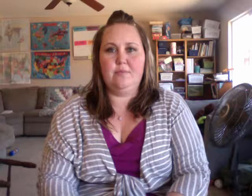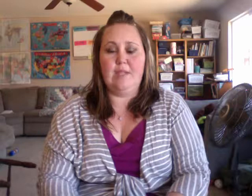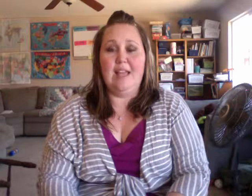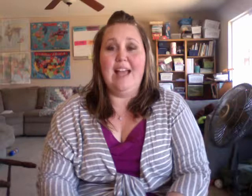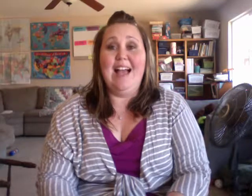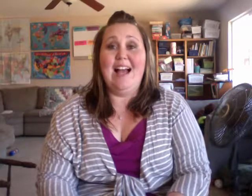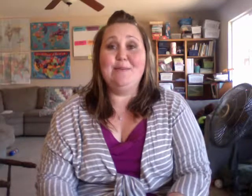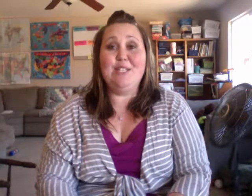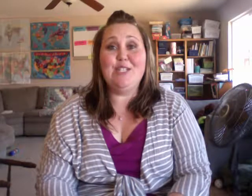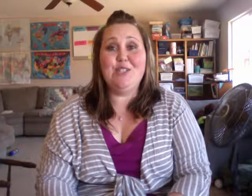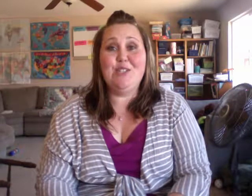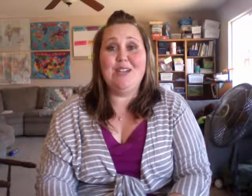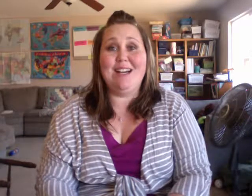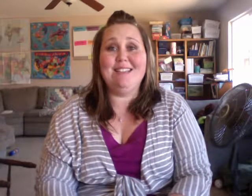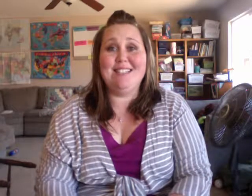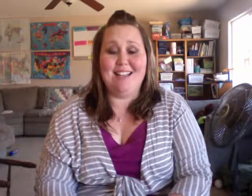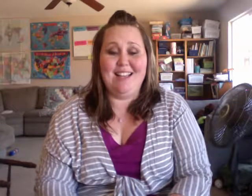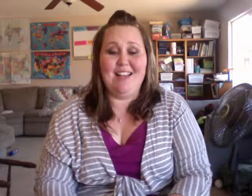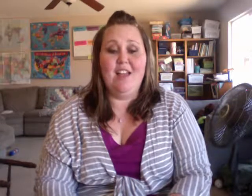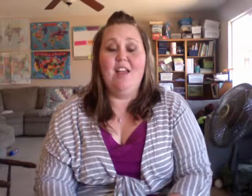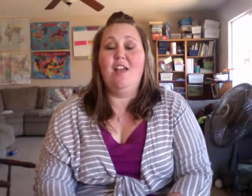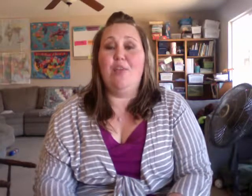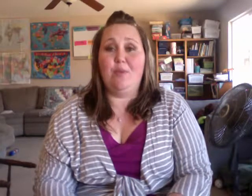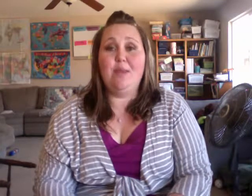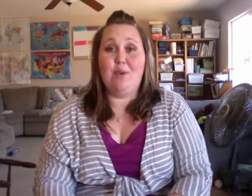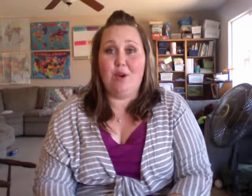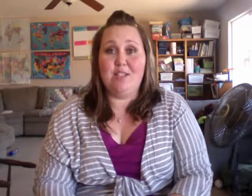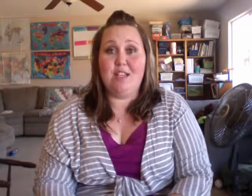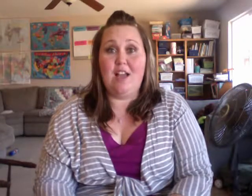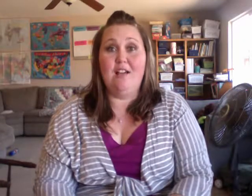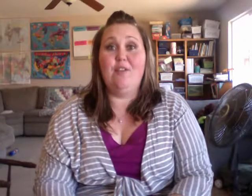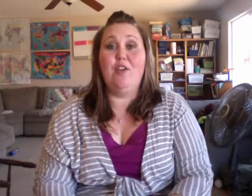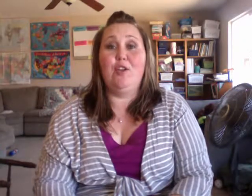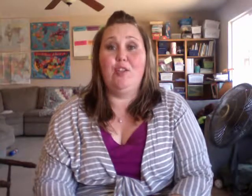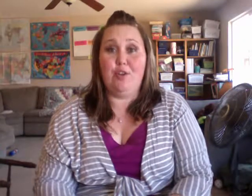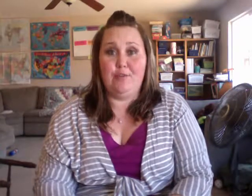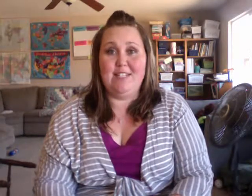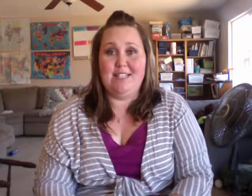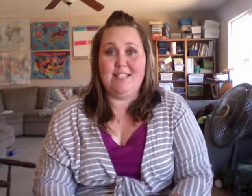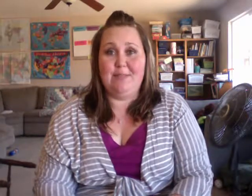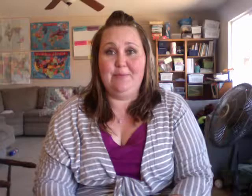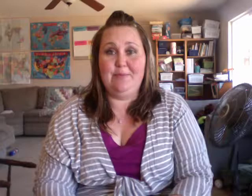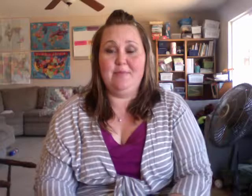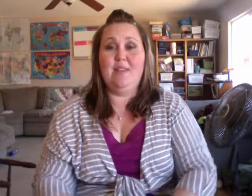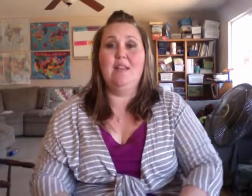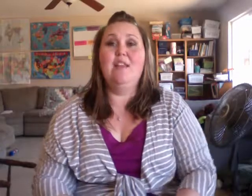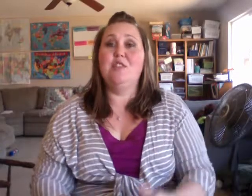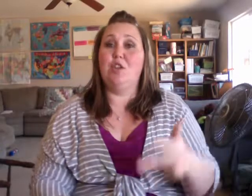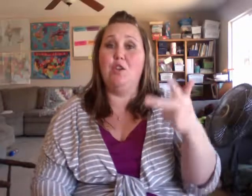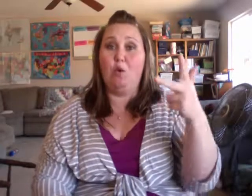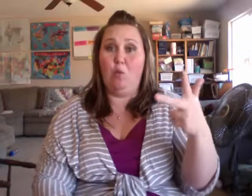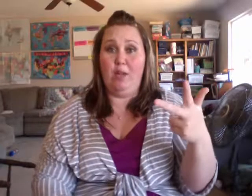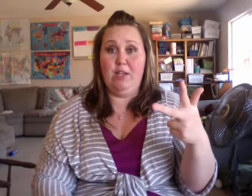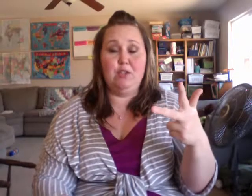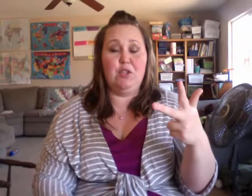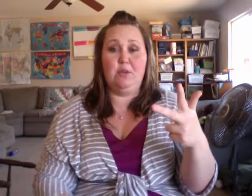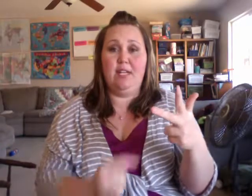I'm going to show you how to sign three parts of the nervous system. We can use three